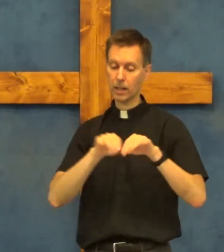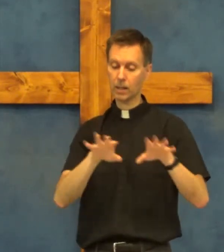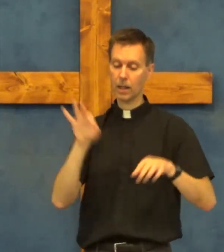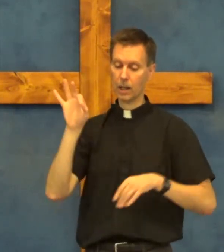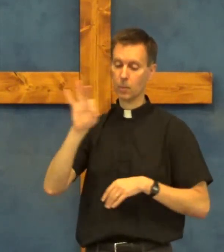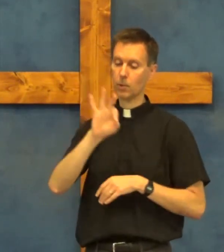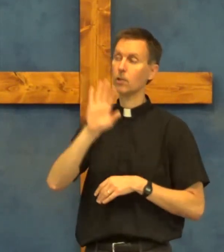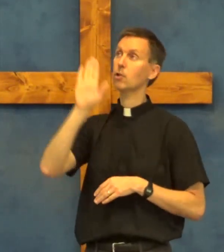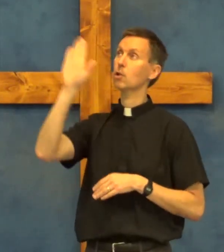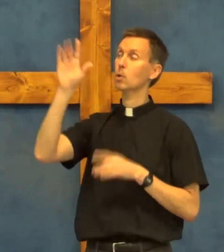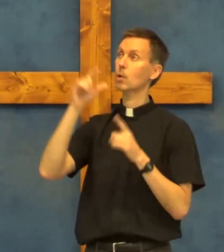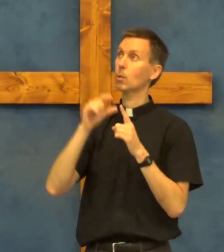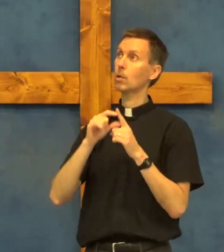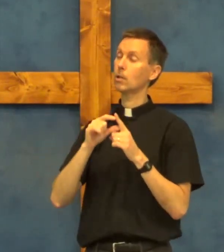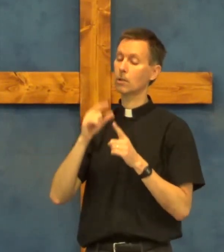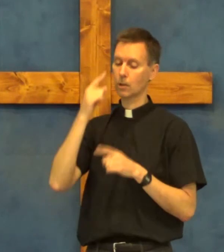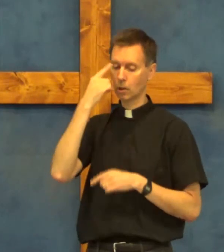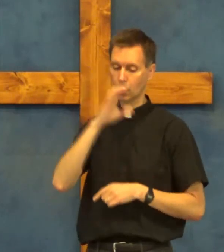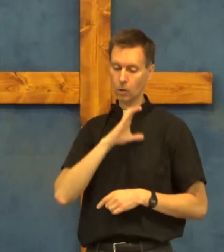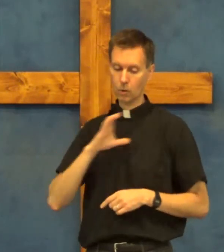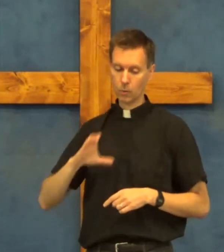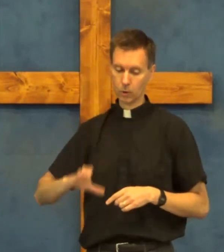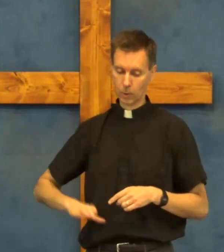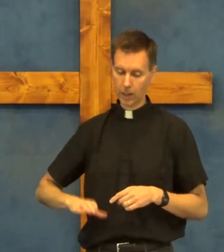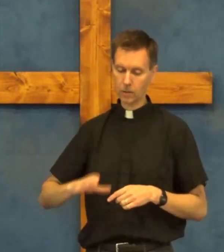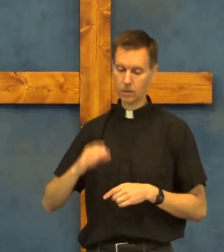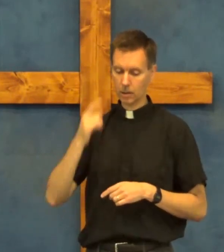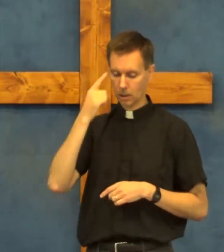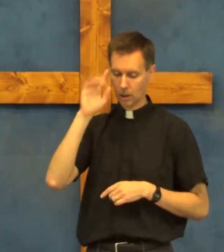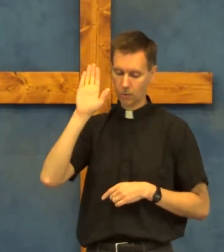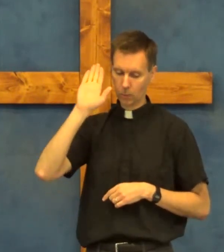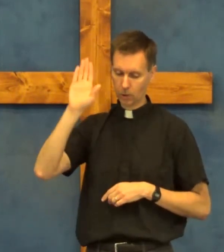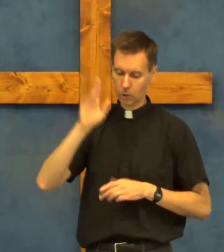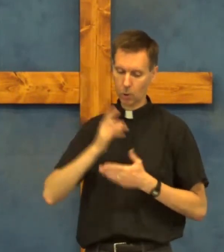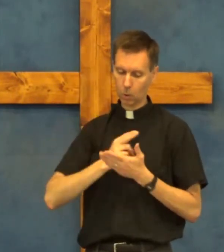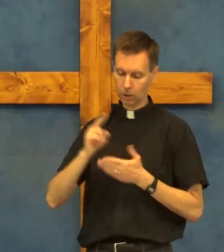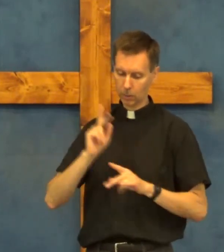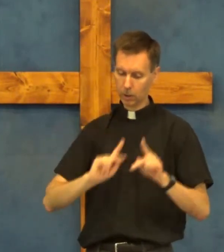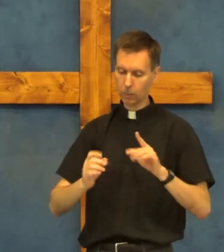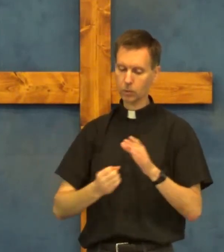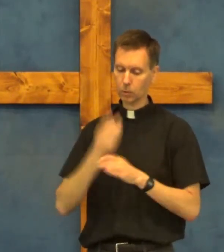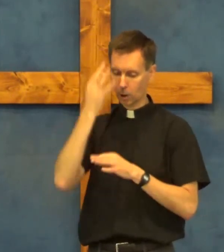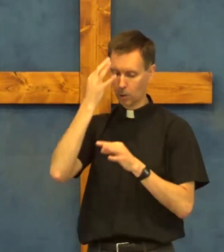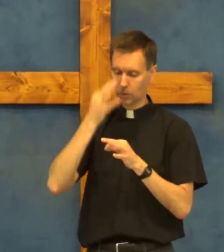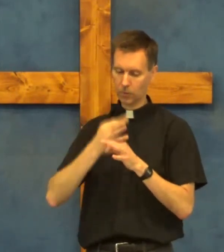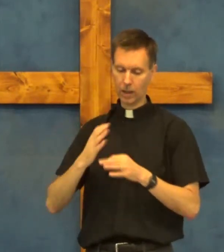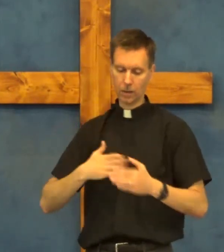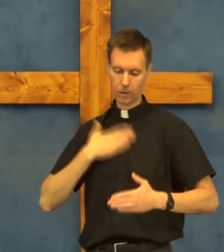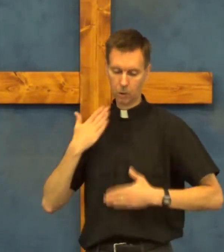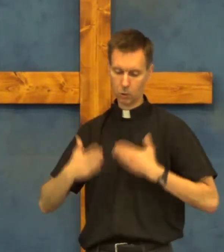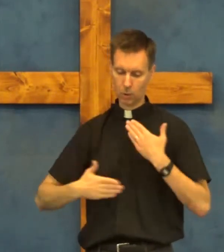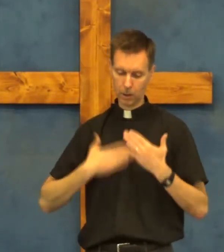and preach your word for Christ for his holy people to grow in faith and joy